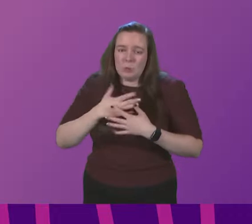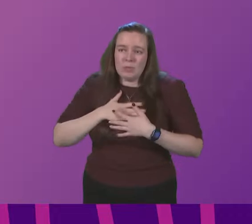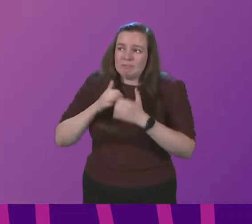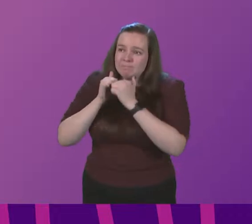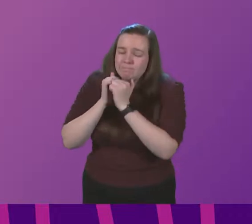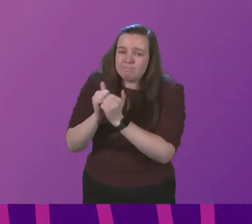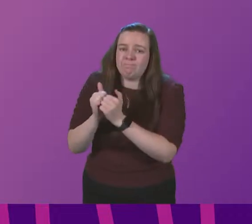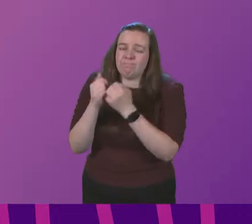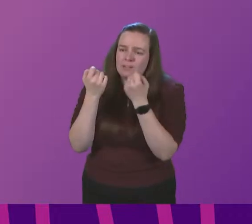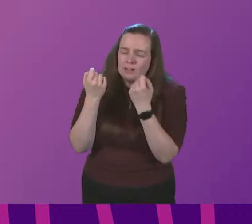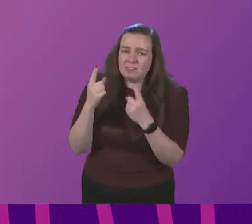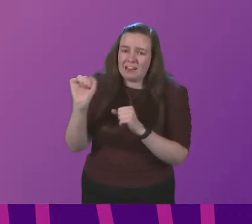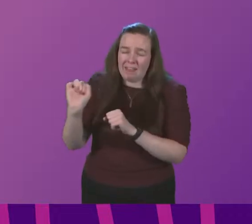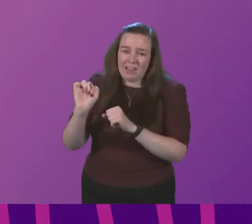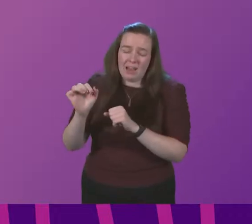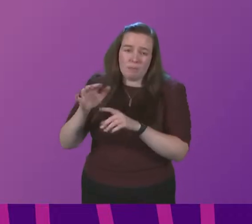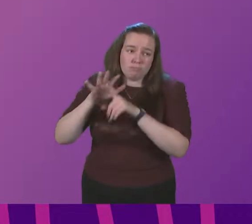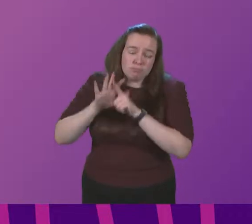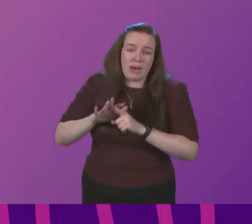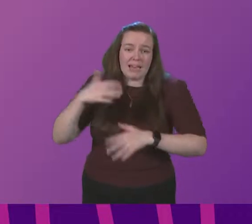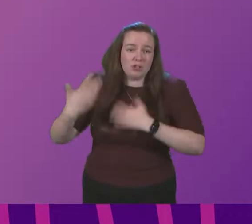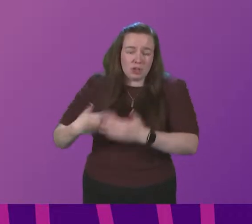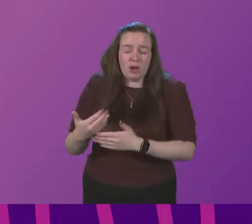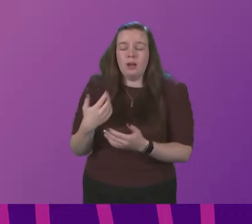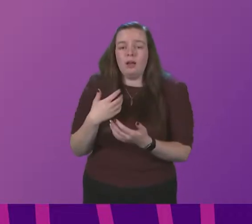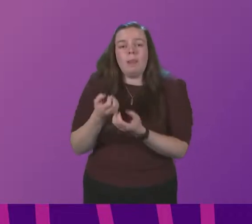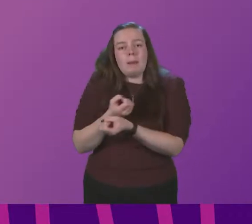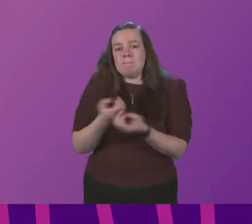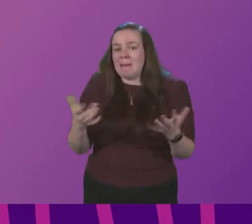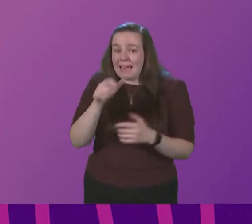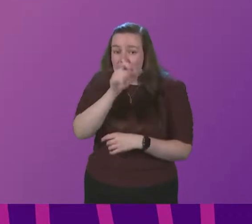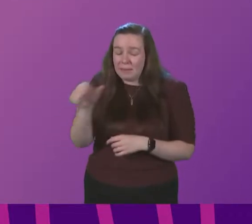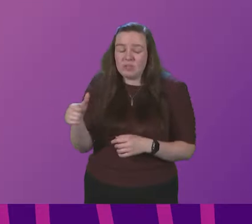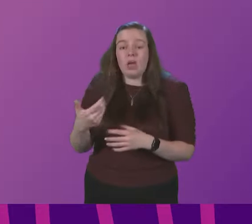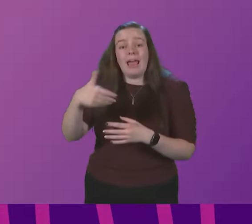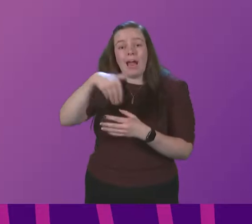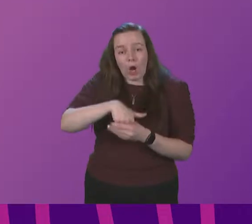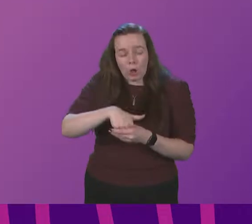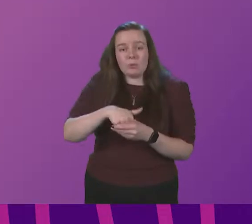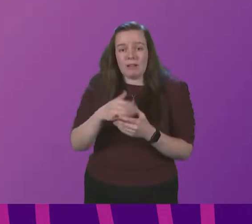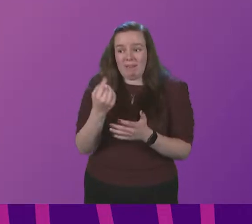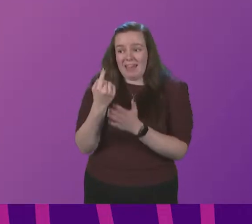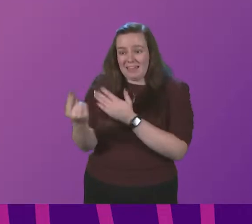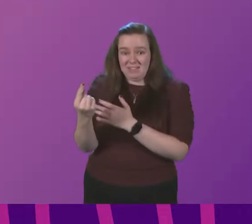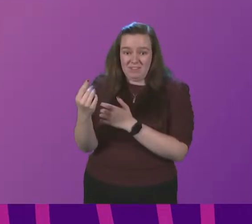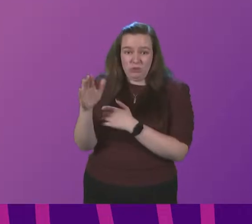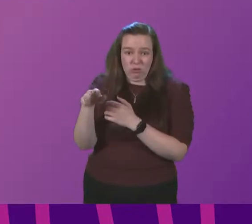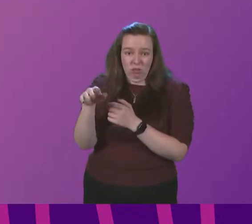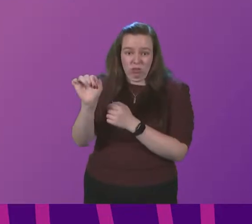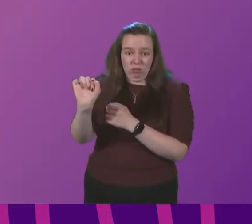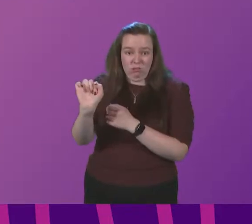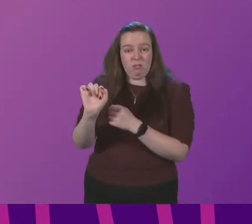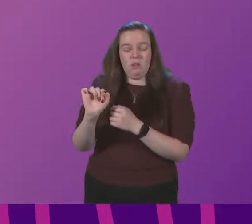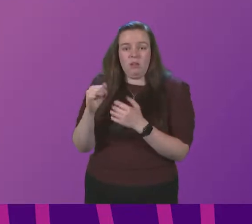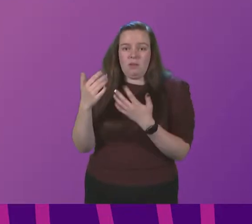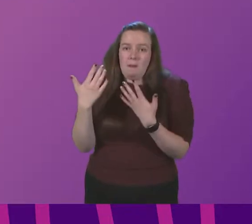of but understanding of the pressure they are working under and obviously there are many patients including the individual cited by Monica Lennon who